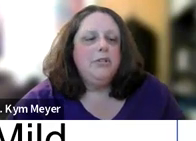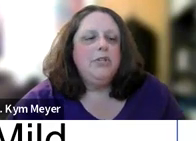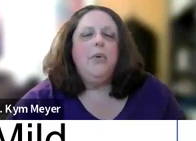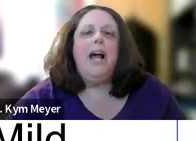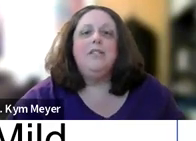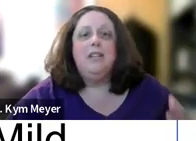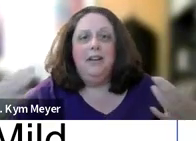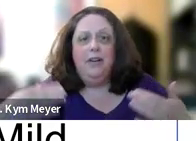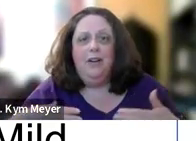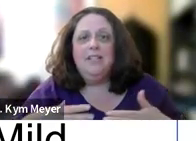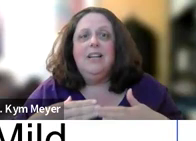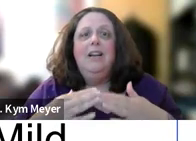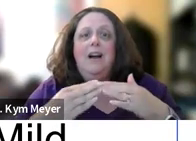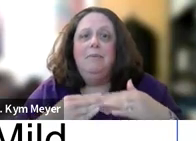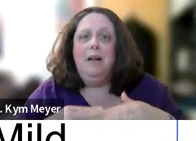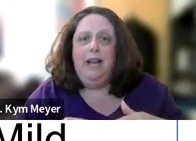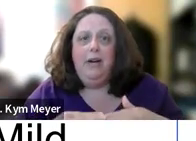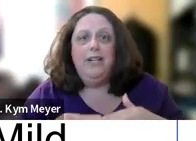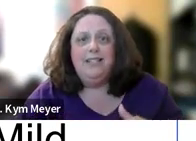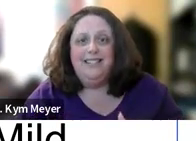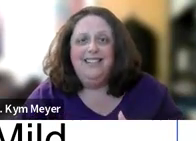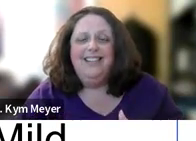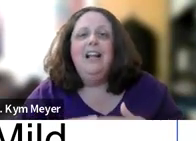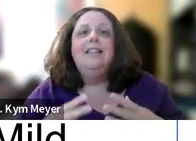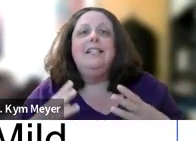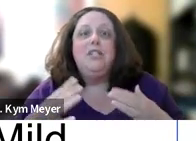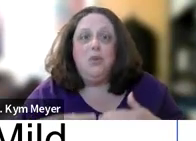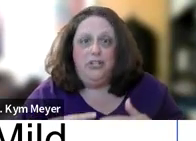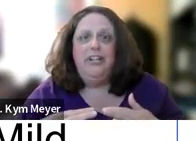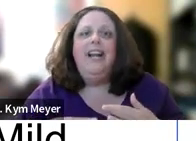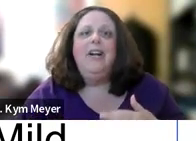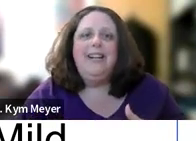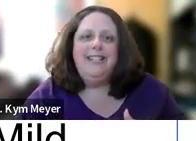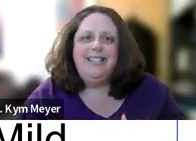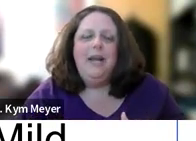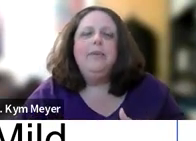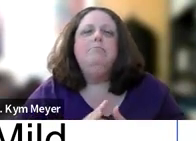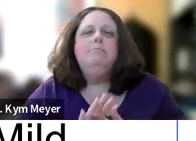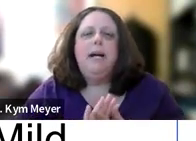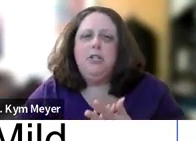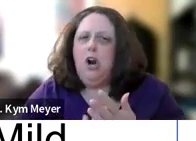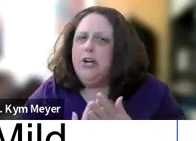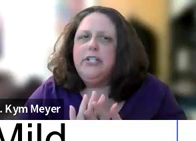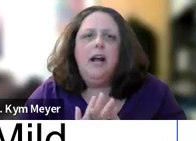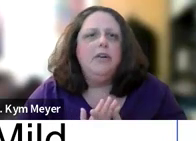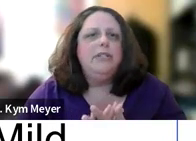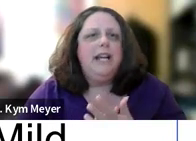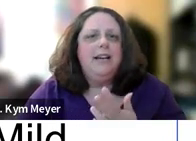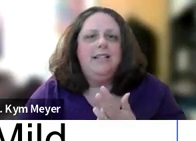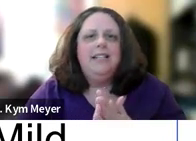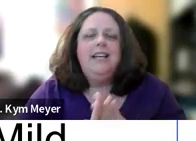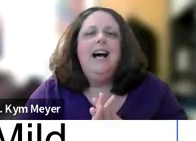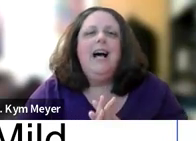So as the hearing loss increased, the distortion increased, it was much harder to